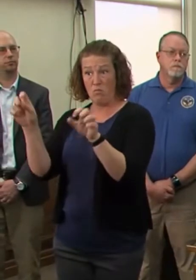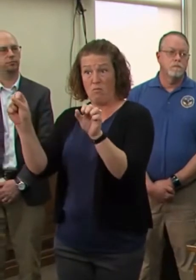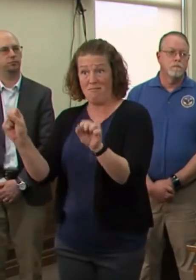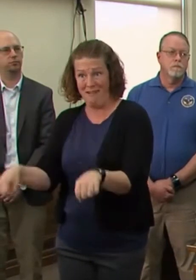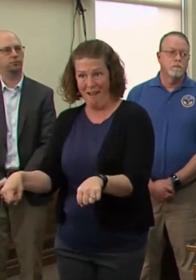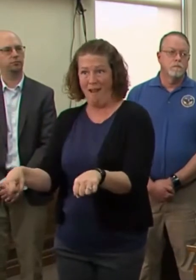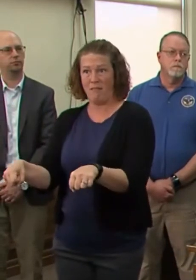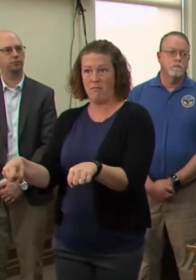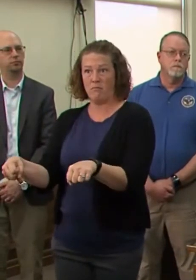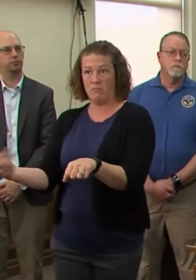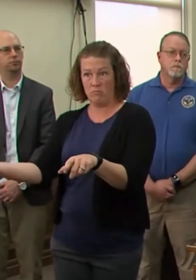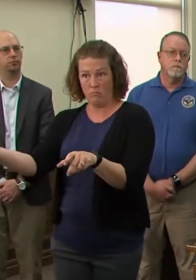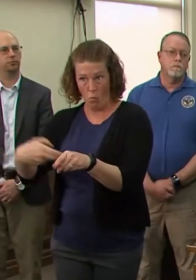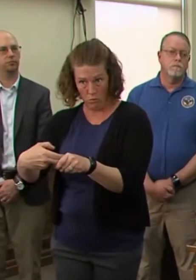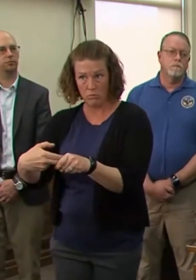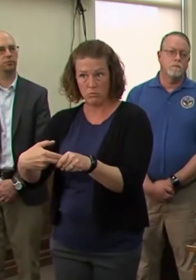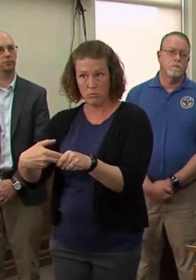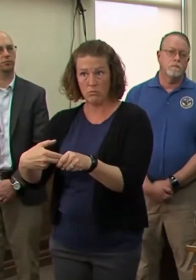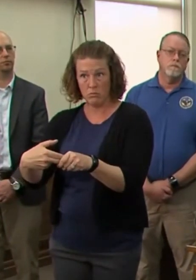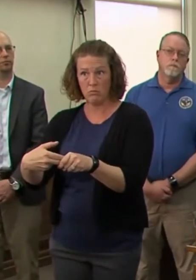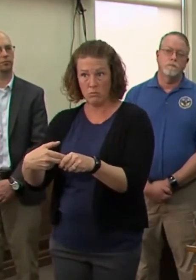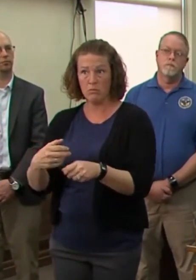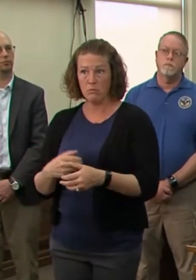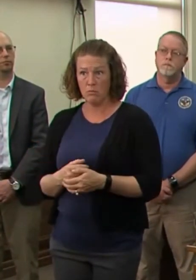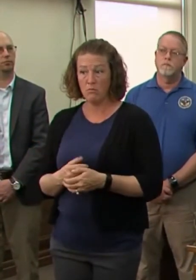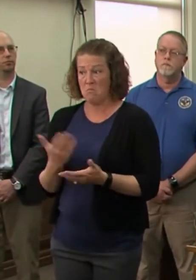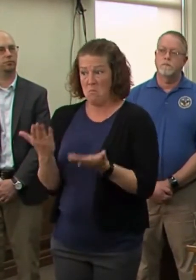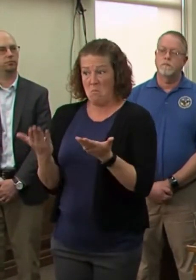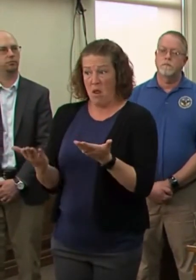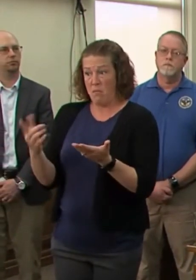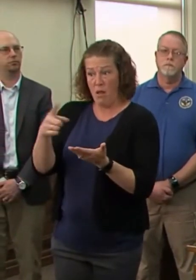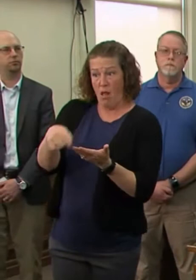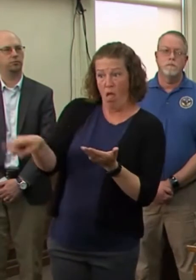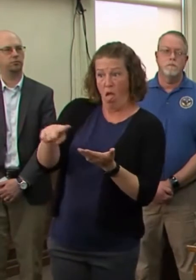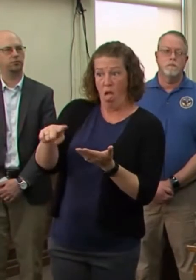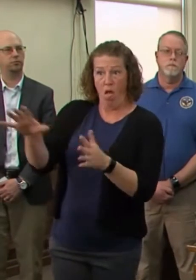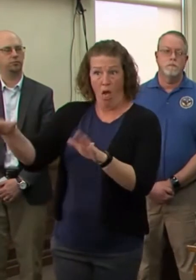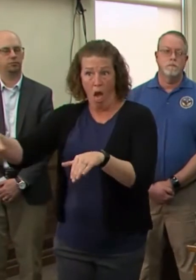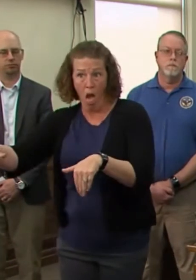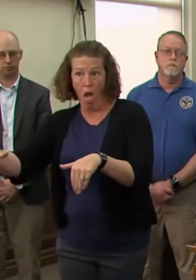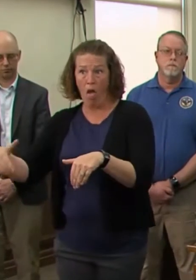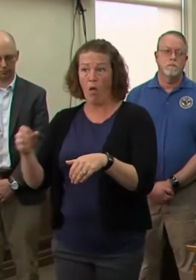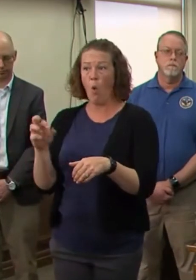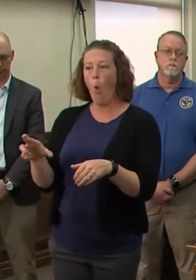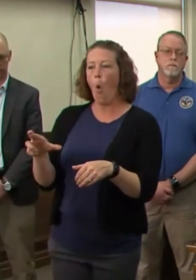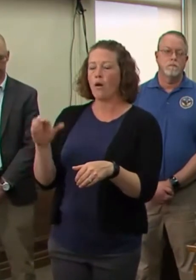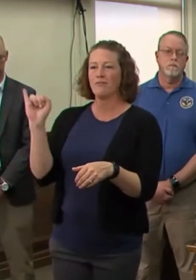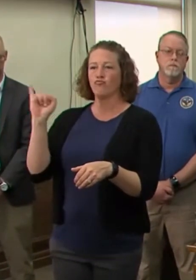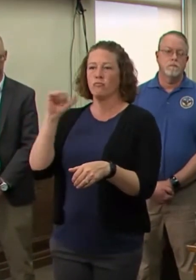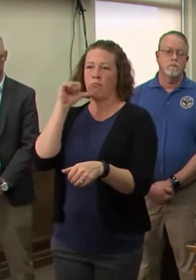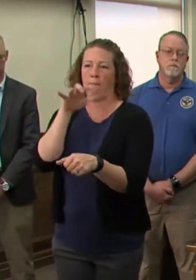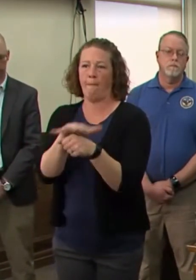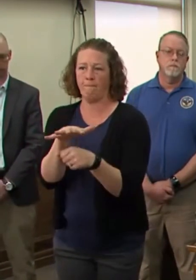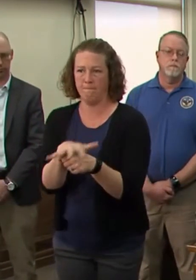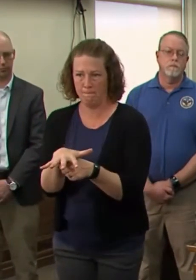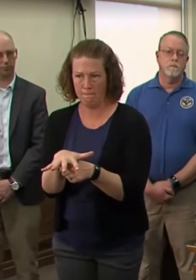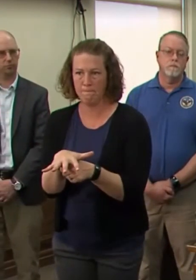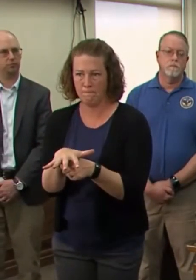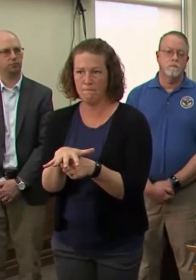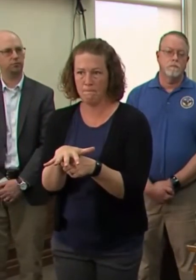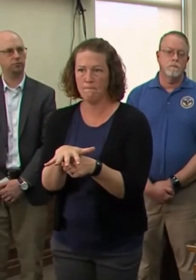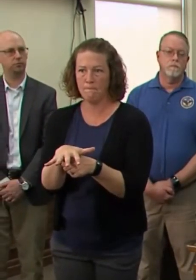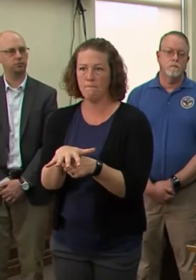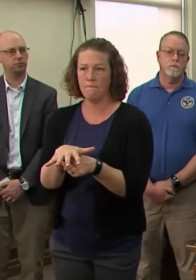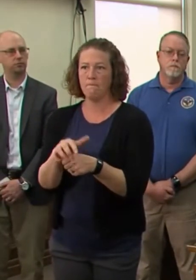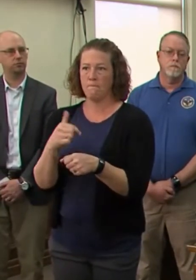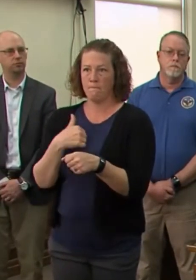already received Medicaid certification and people who are underinsured. We want everybody to get the health care